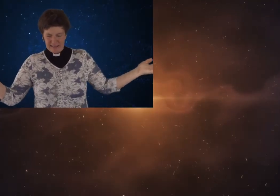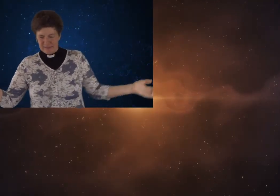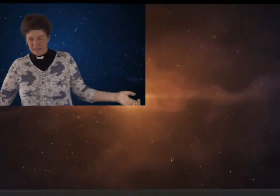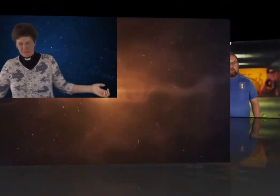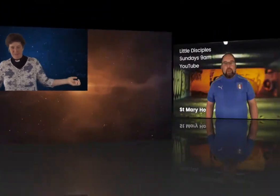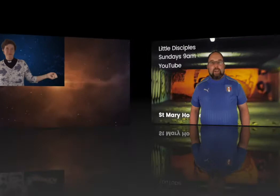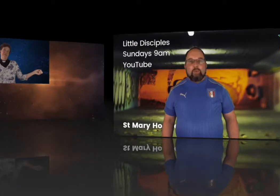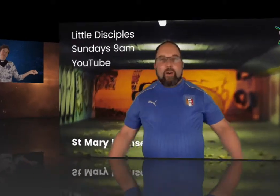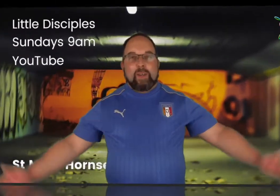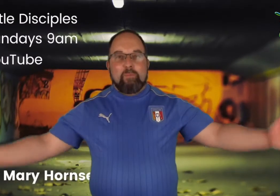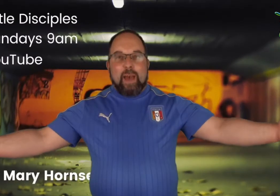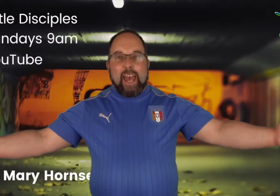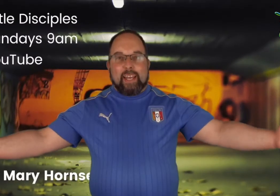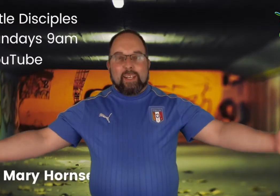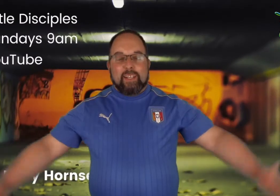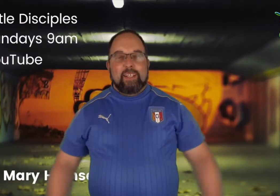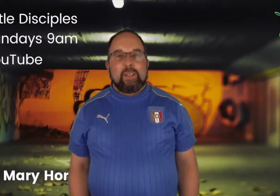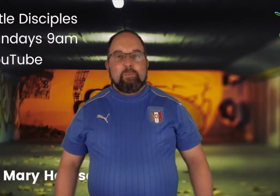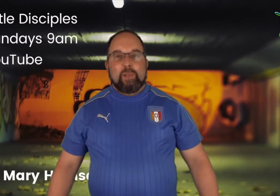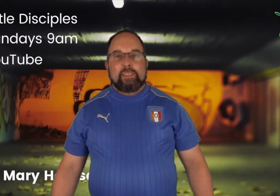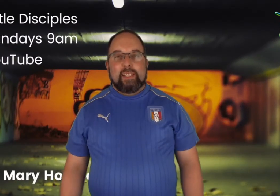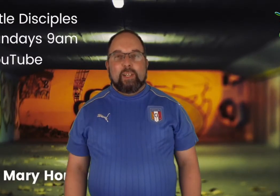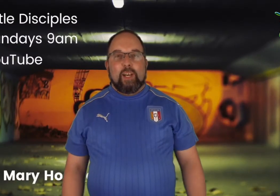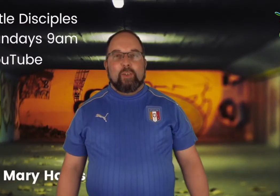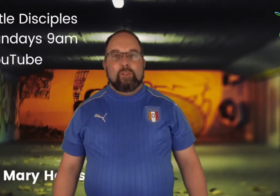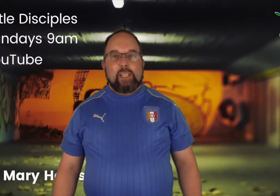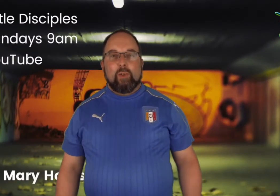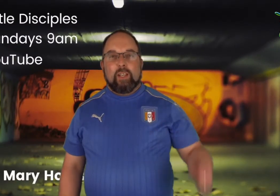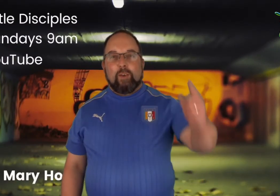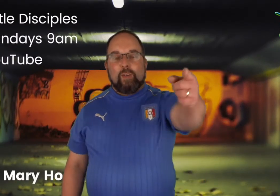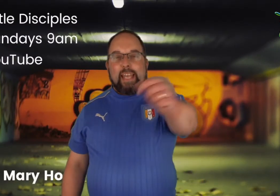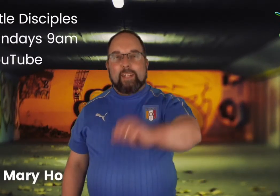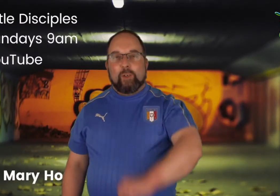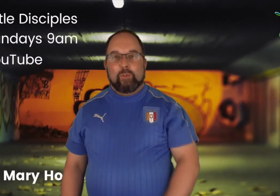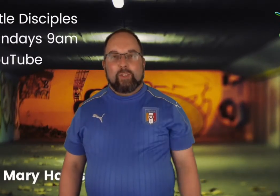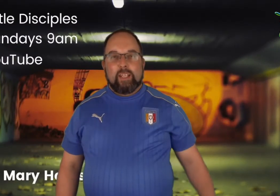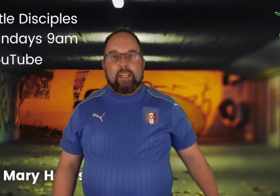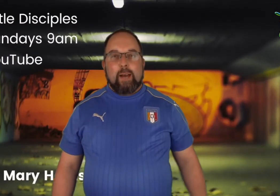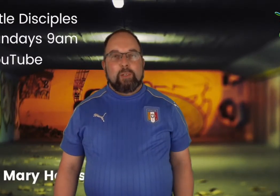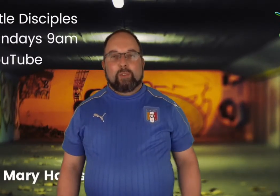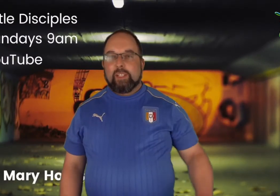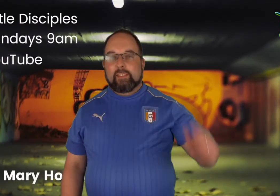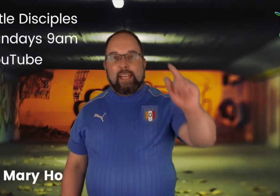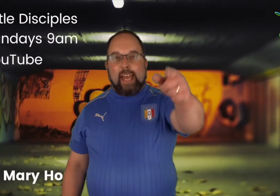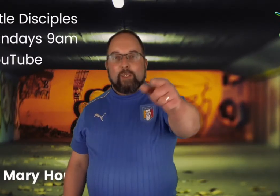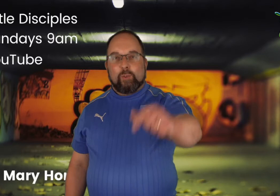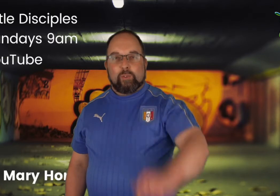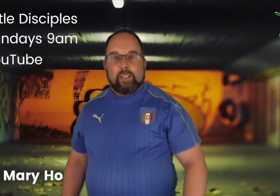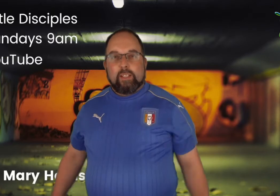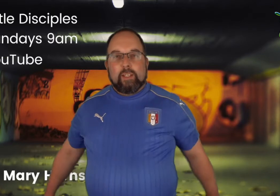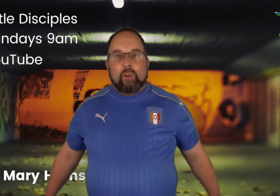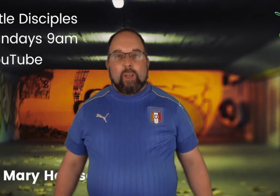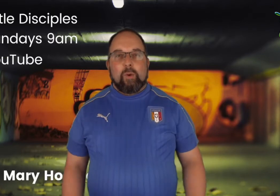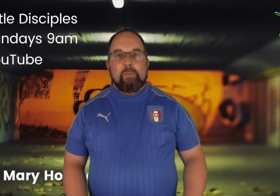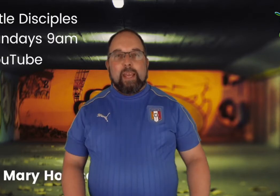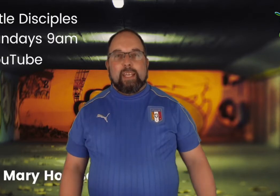Well, welcome back, boys and girls, and you lovely adults. I'm just going to say adults, because I want to make it